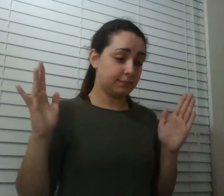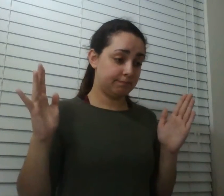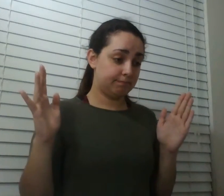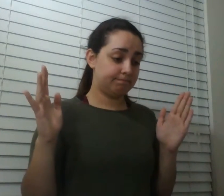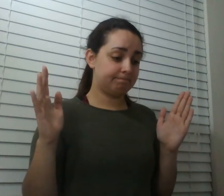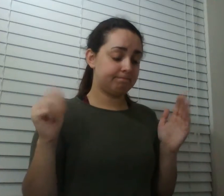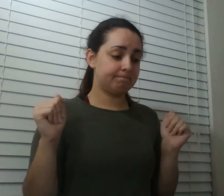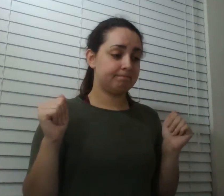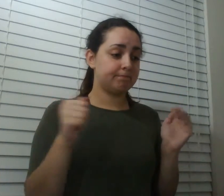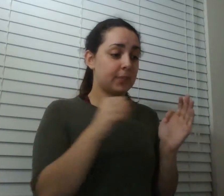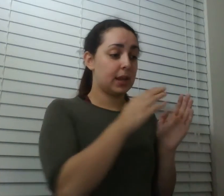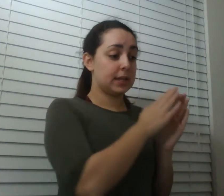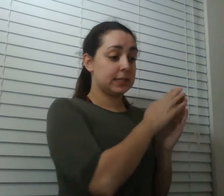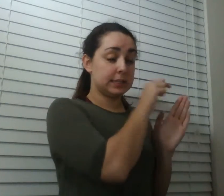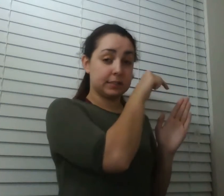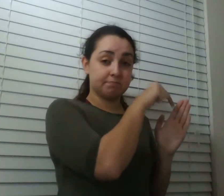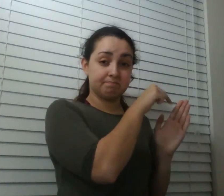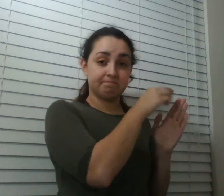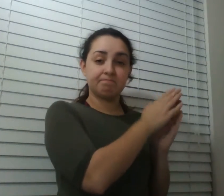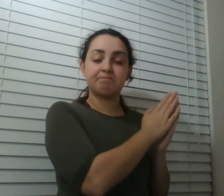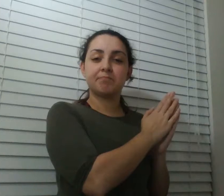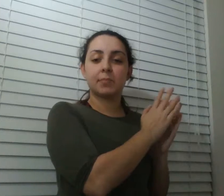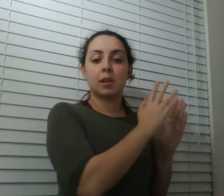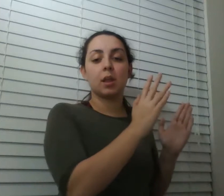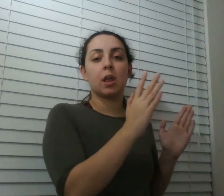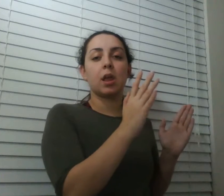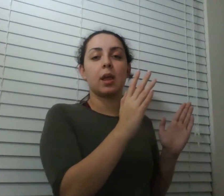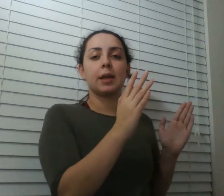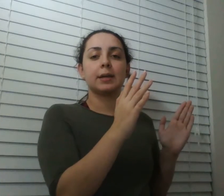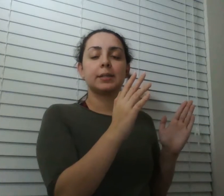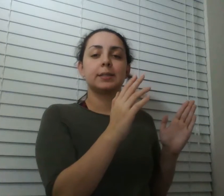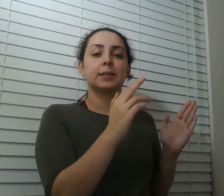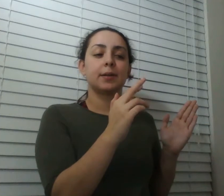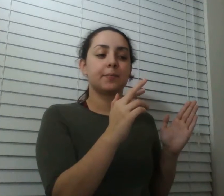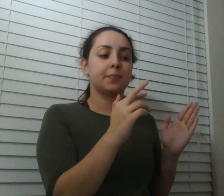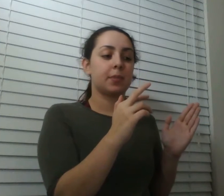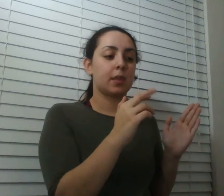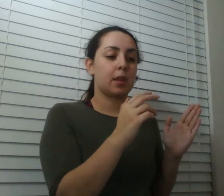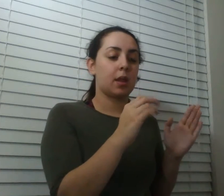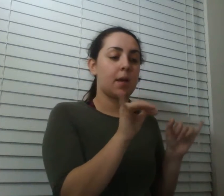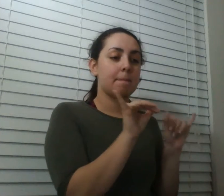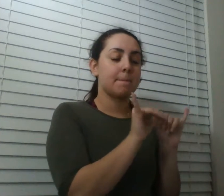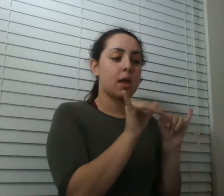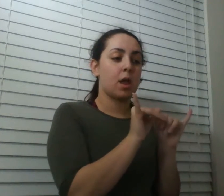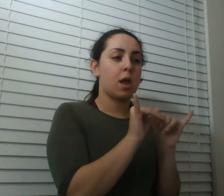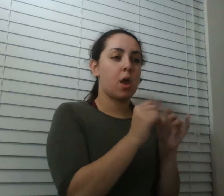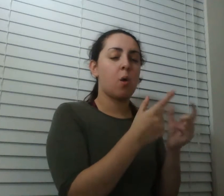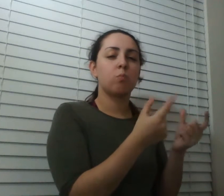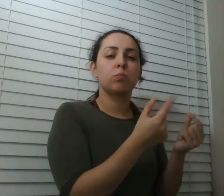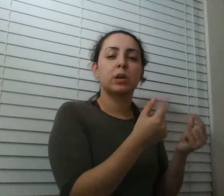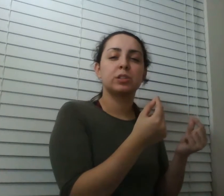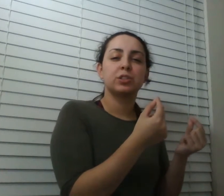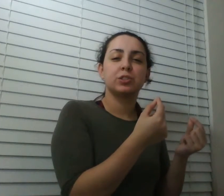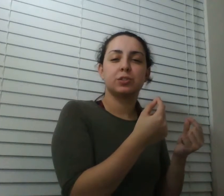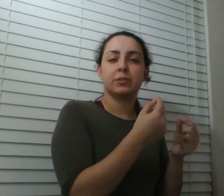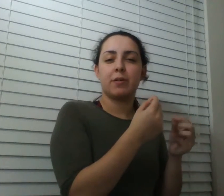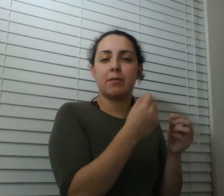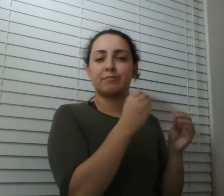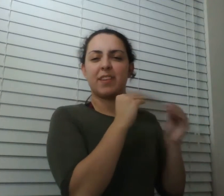that would measure what you're willing to do to get rid of your pain what would you trade for pain